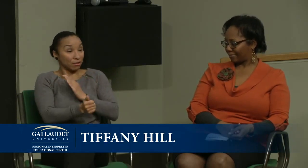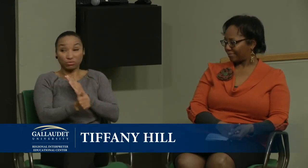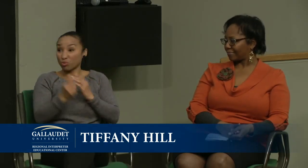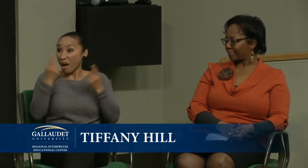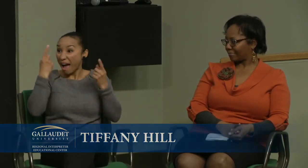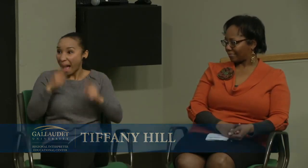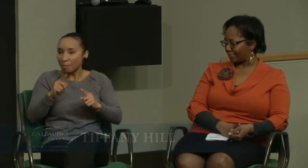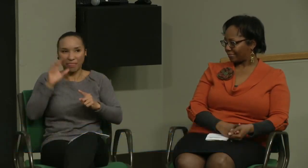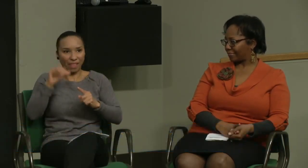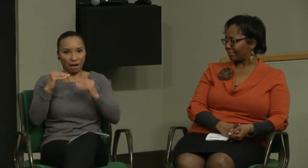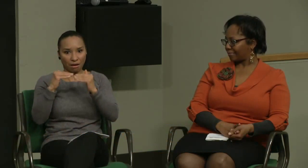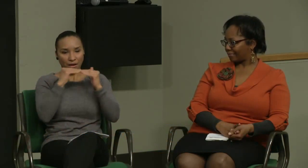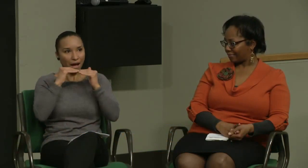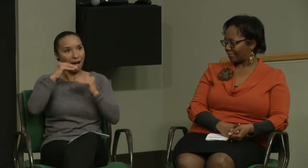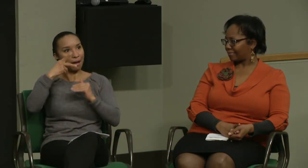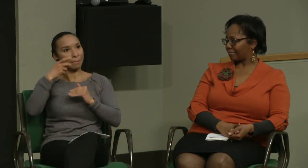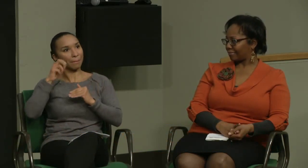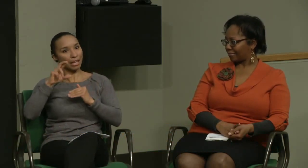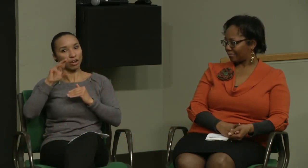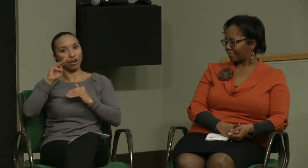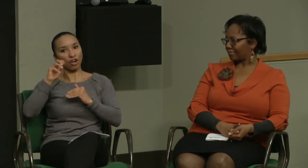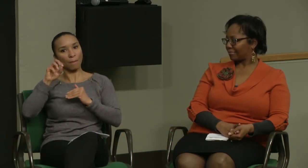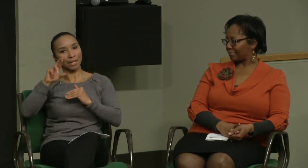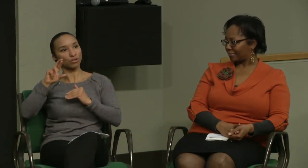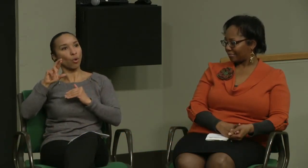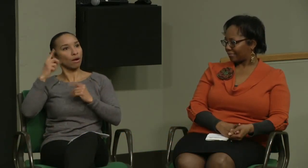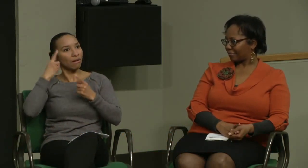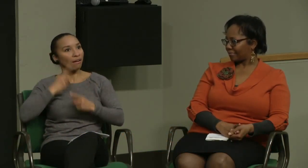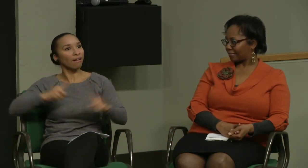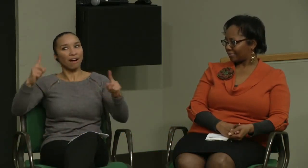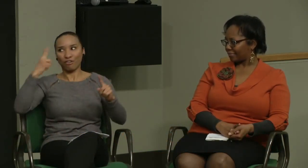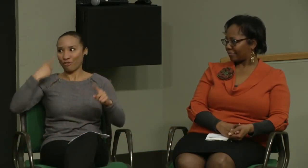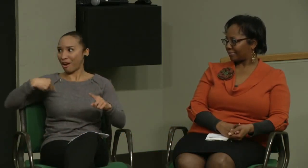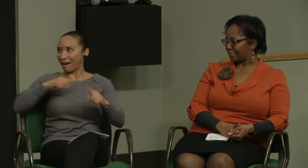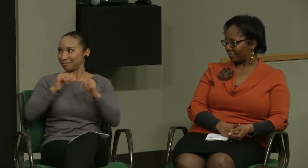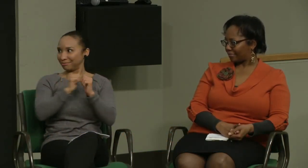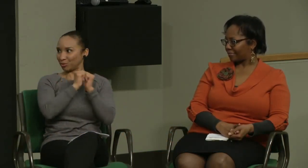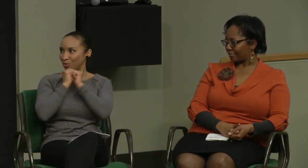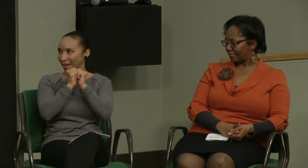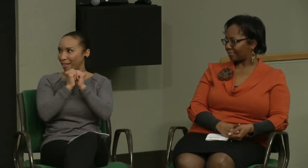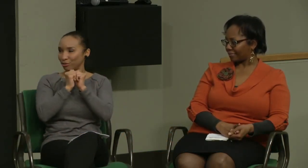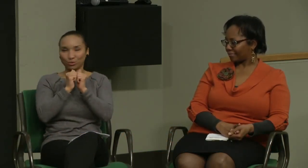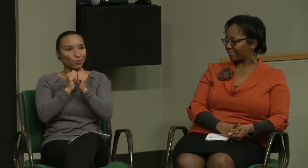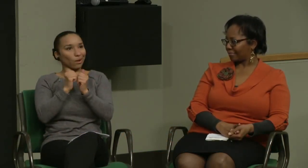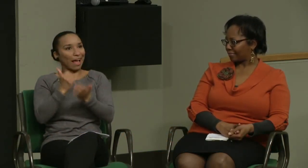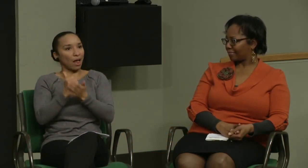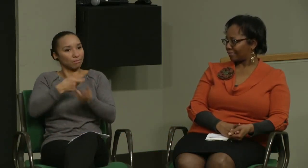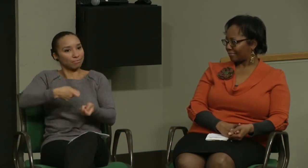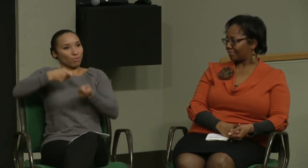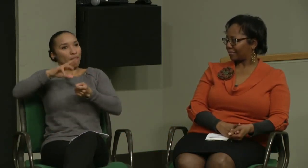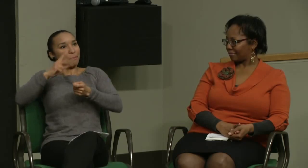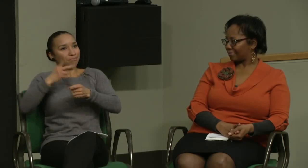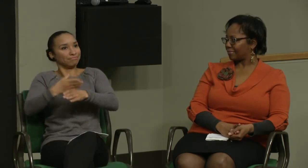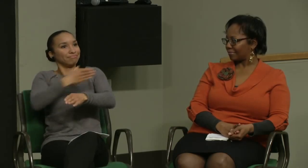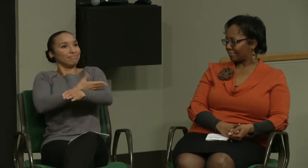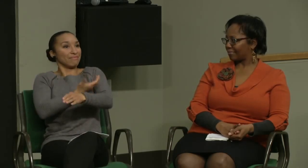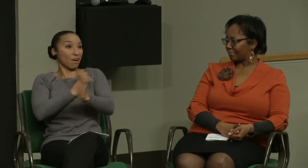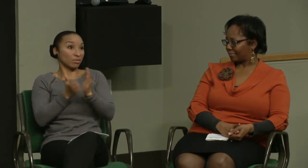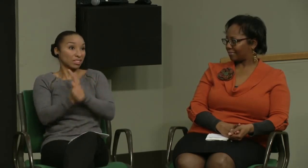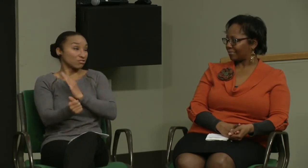that ability to be able to do skill building. So us being able to have a peer mentor was something we were able to work with together to